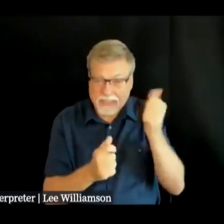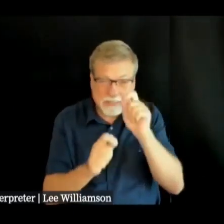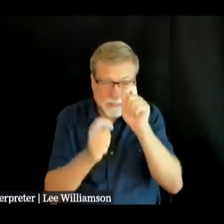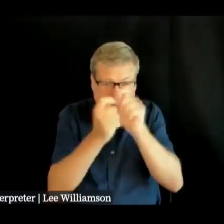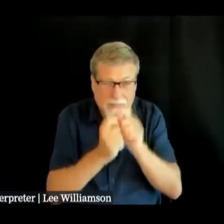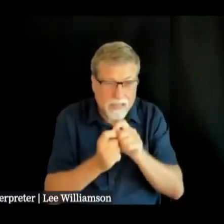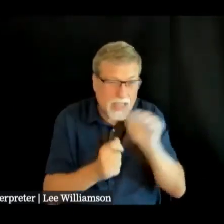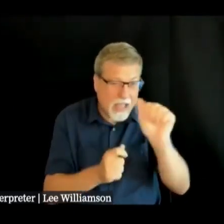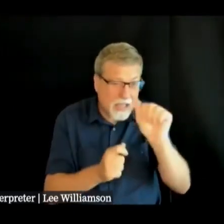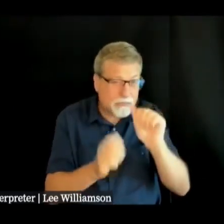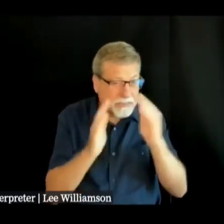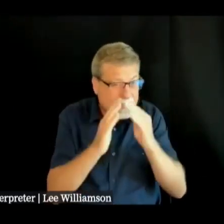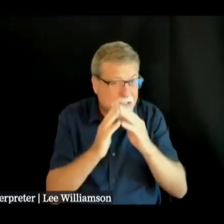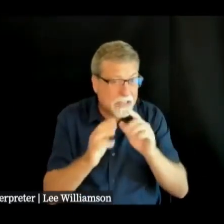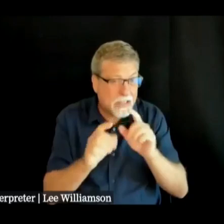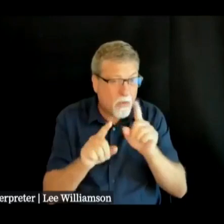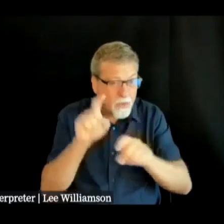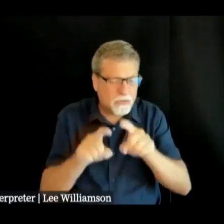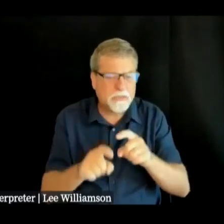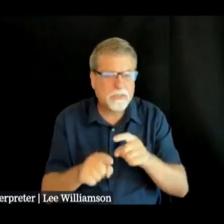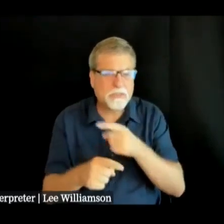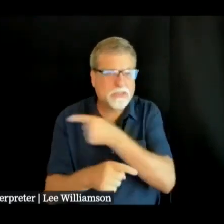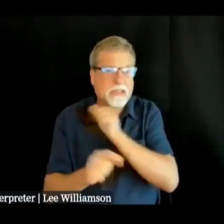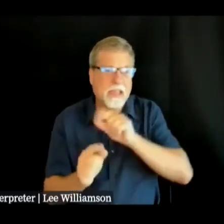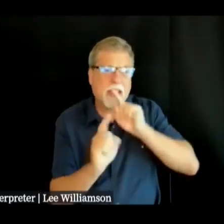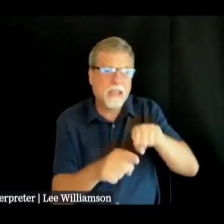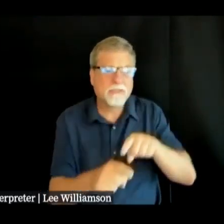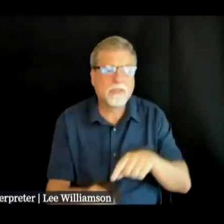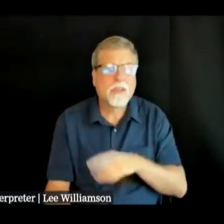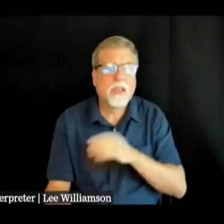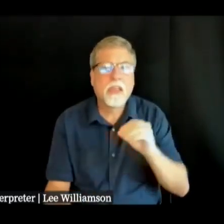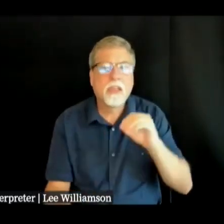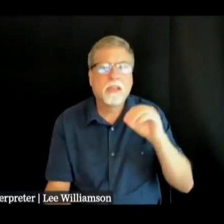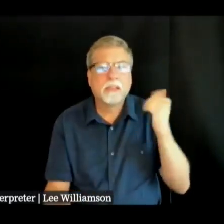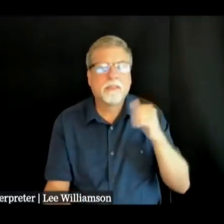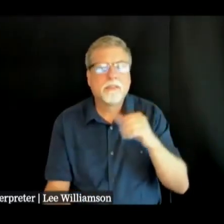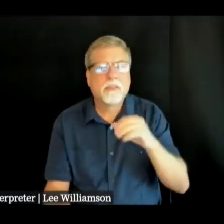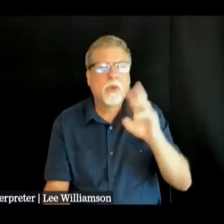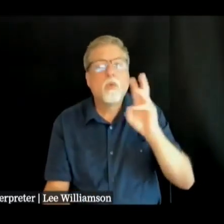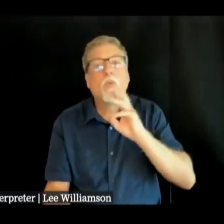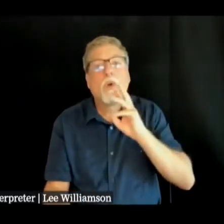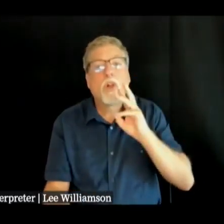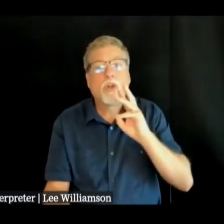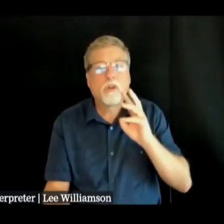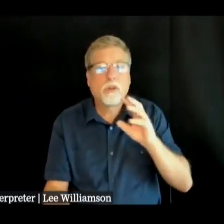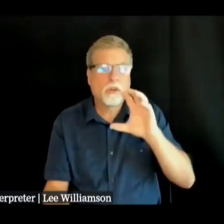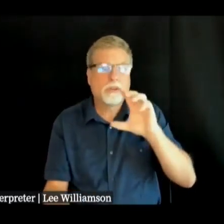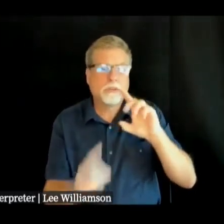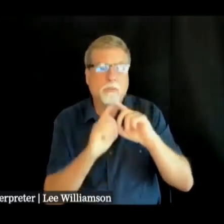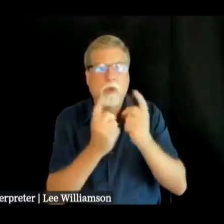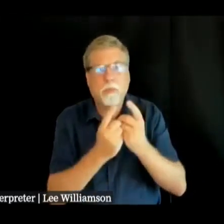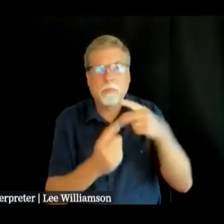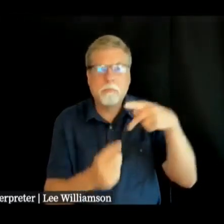here to help answer those questions play chandler the water pio is here too so um they are in the background but they are here